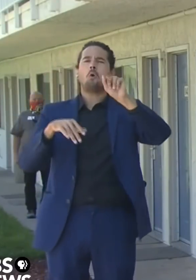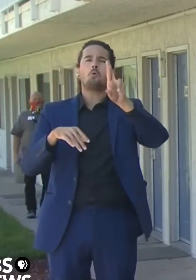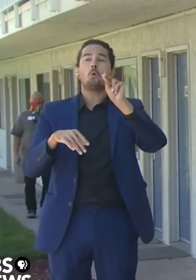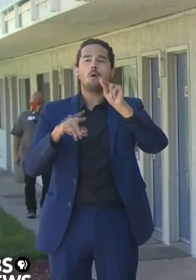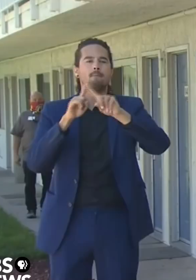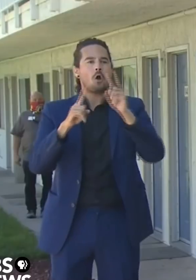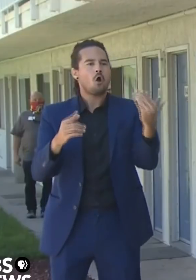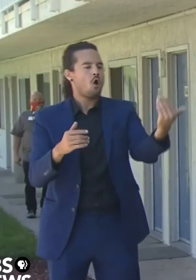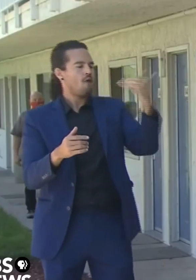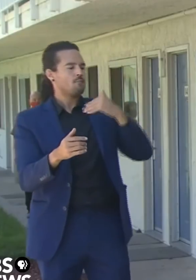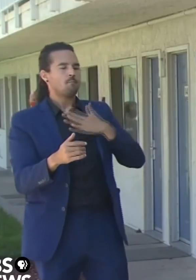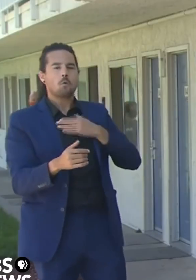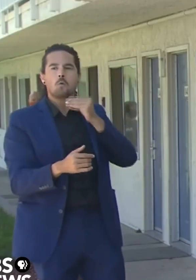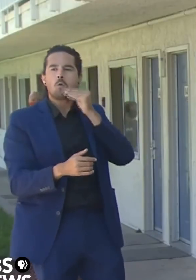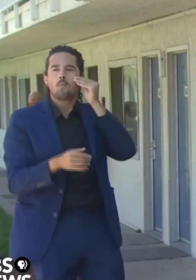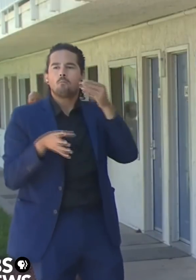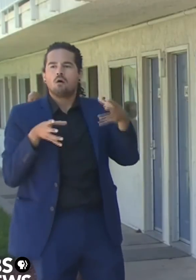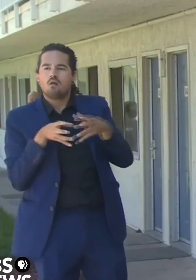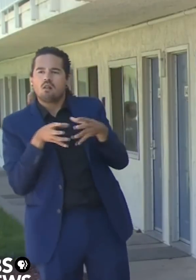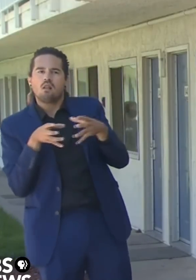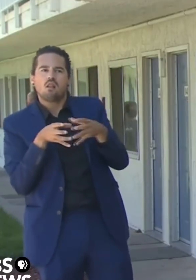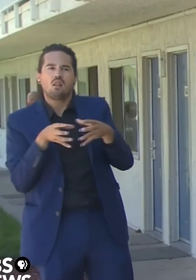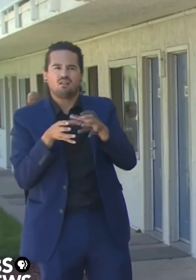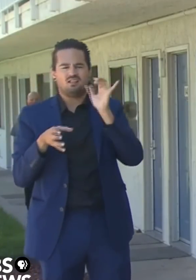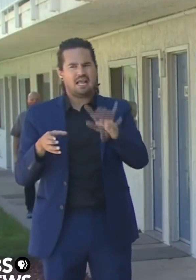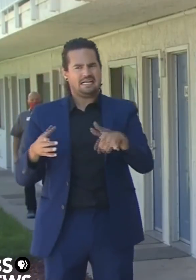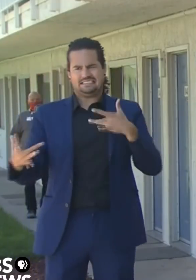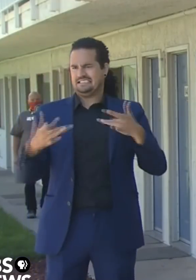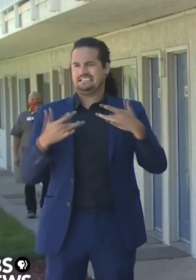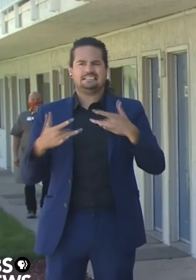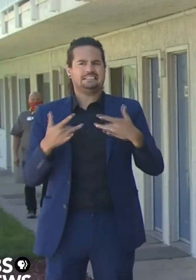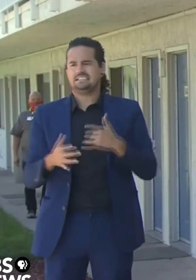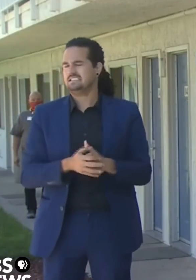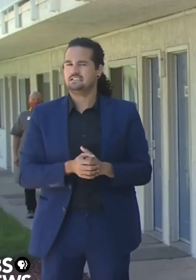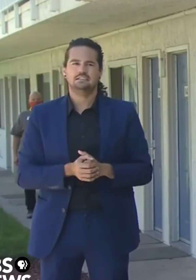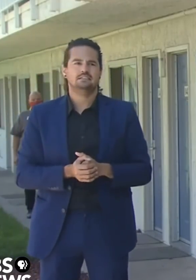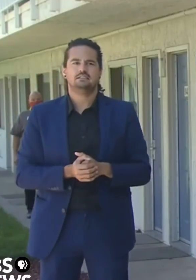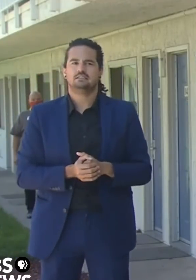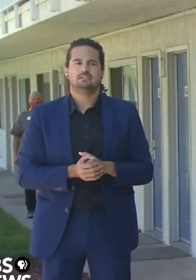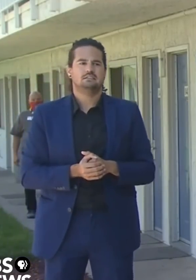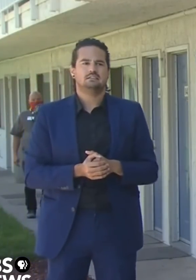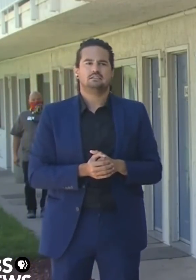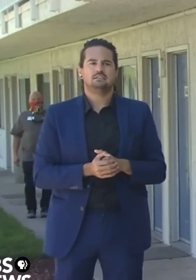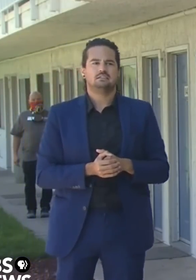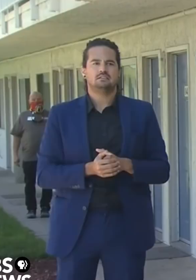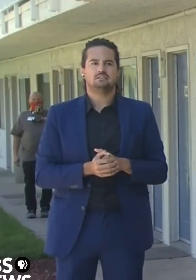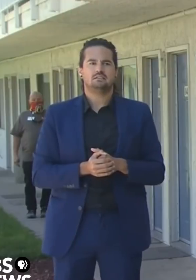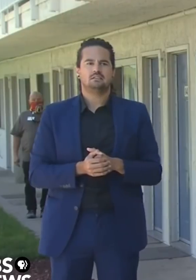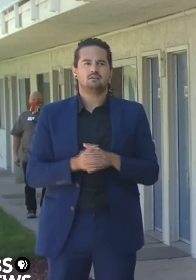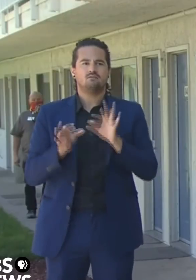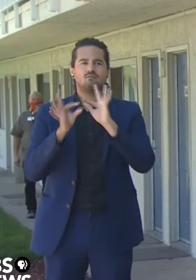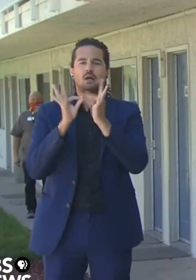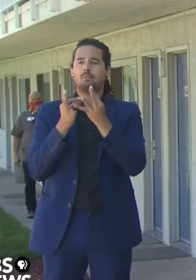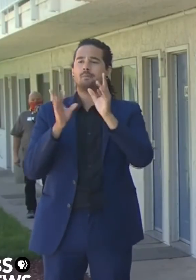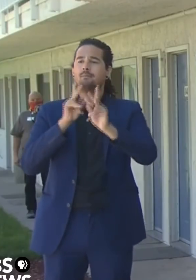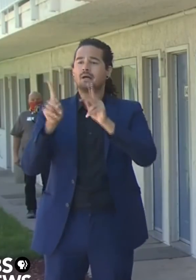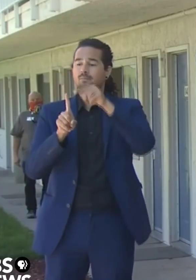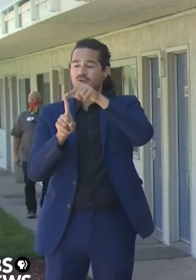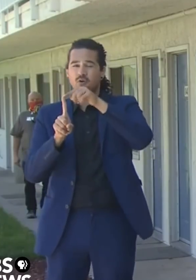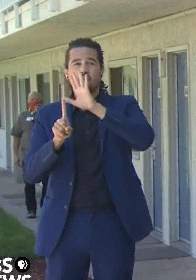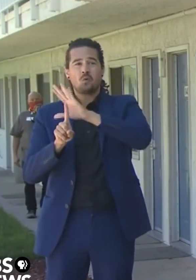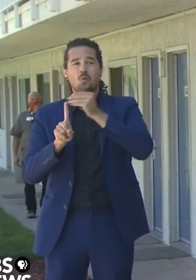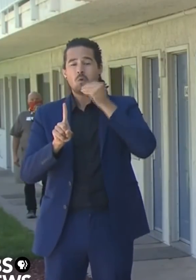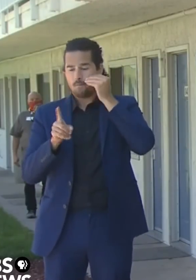protesting and the like. It's specifically family gatherings where family members or rather households extended